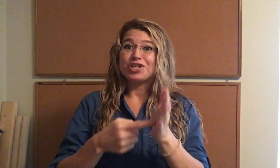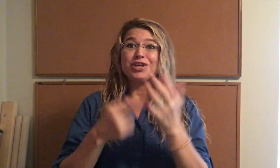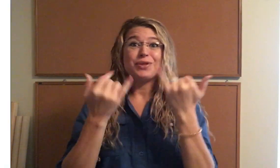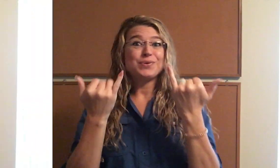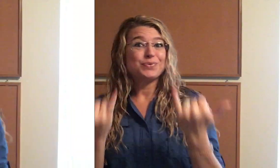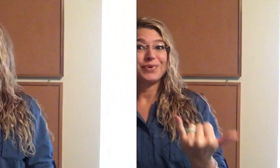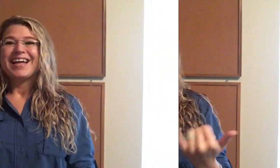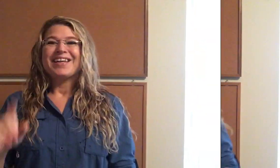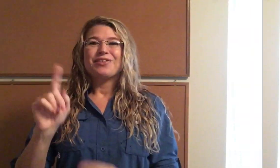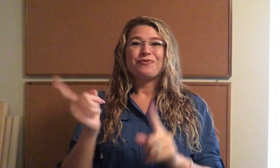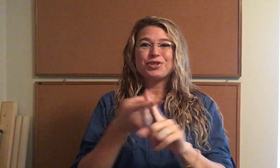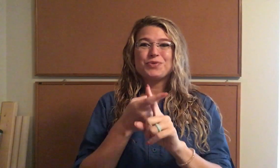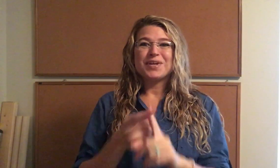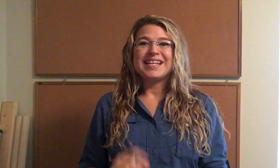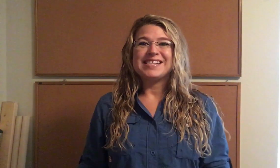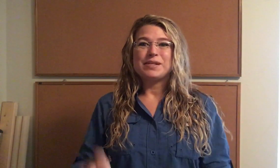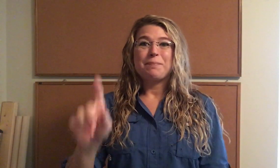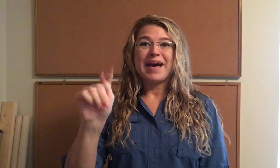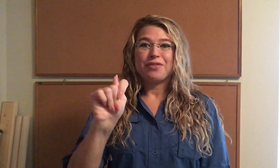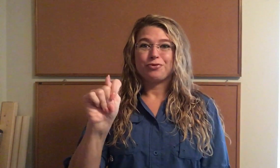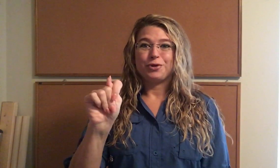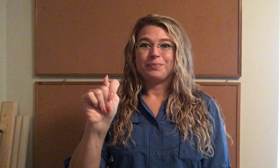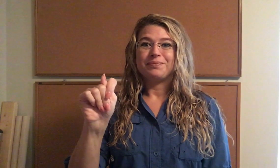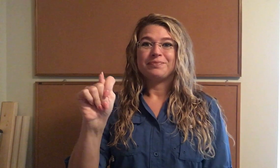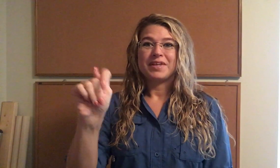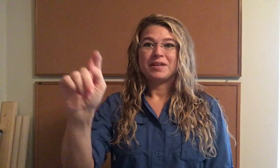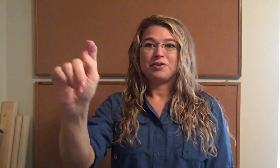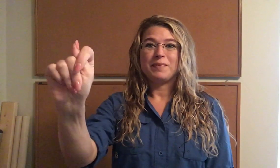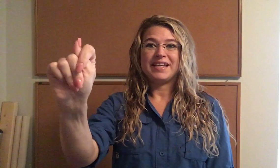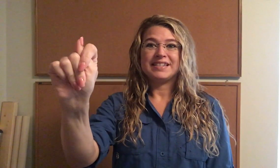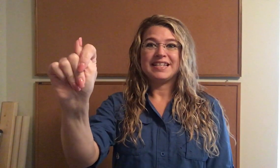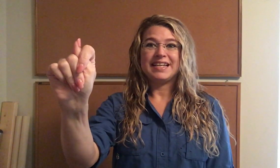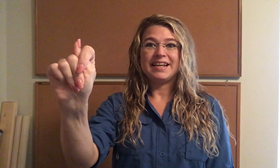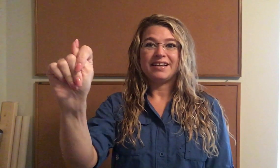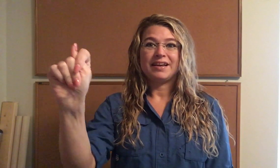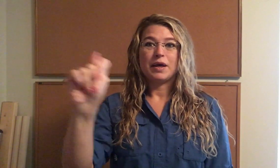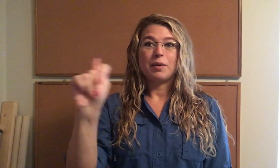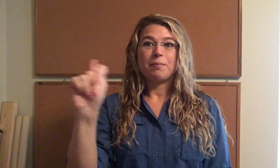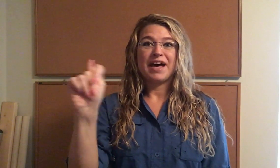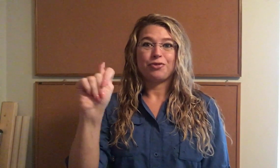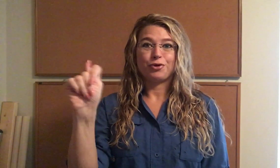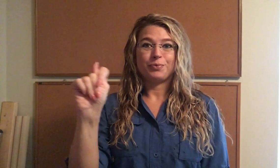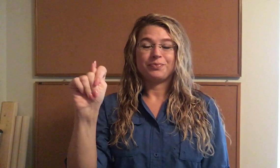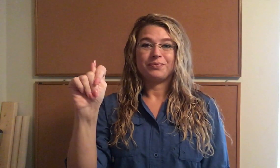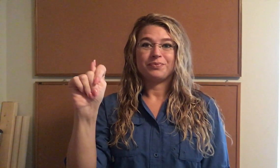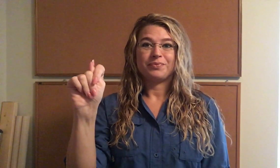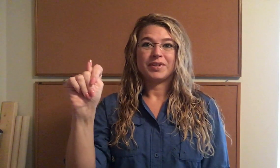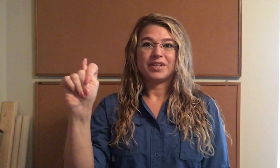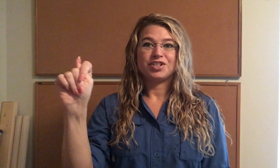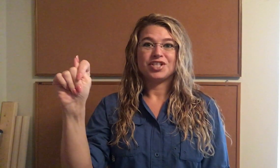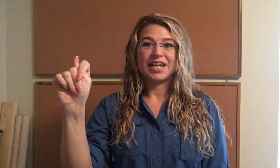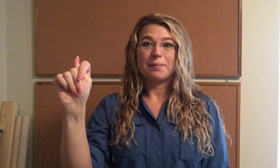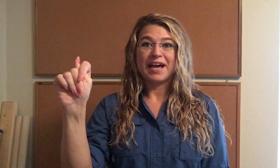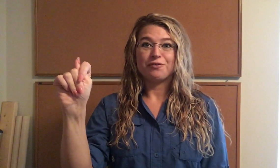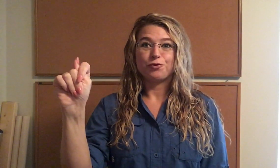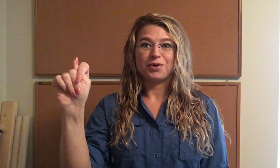show you those right now. The first one is bathroom. You make a T. Bathroom. And just shake it back and forth.